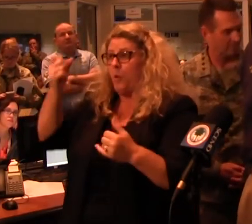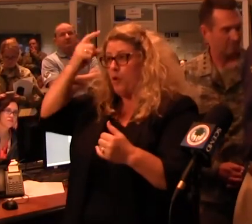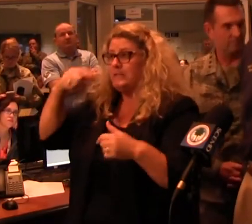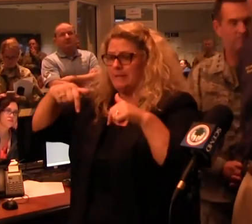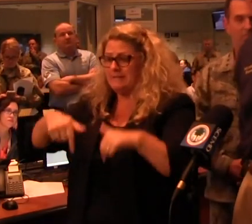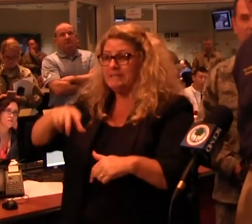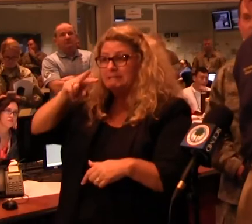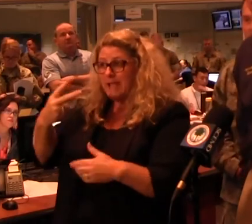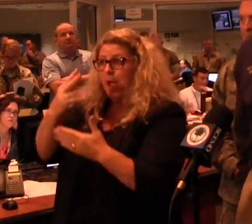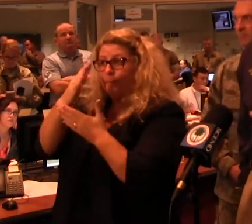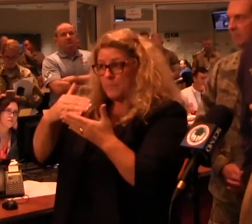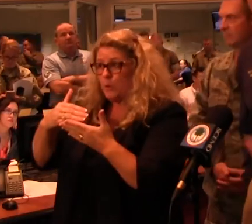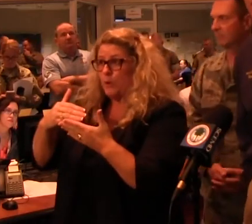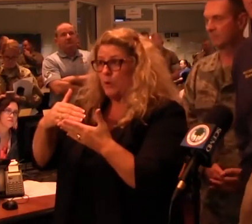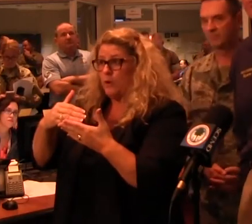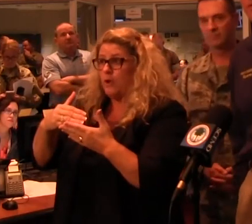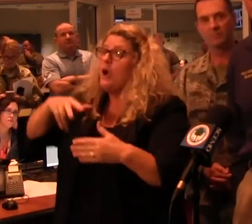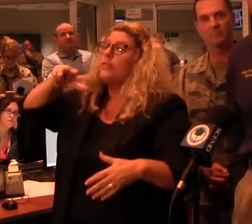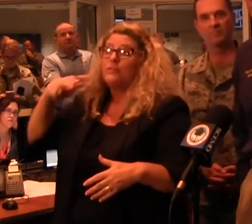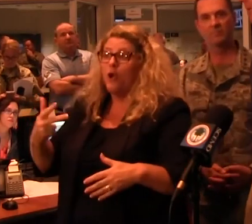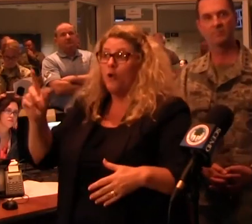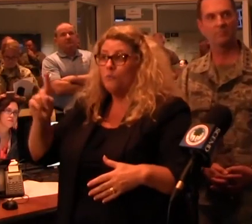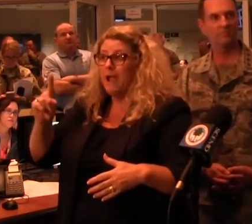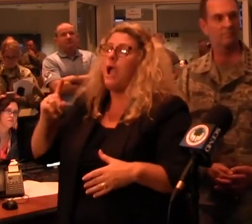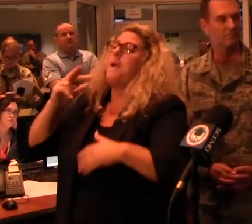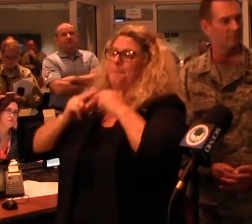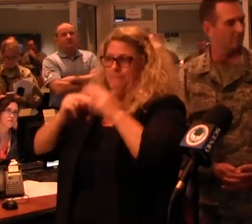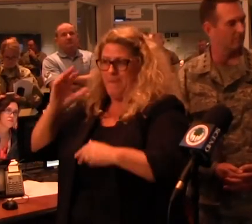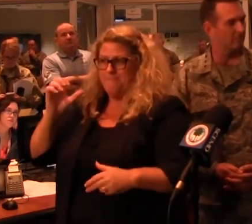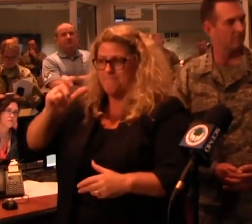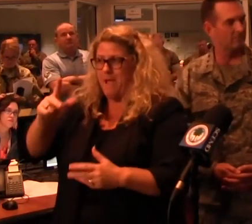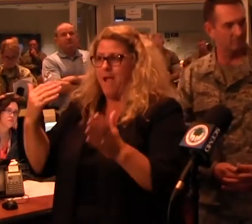part of it. And, of course, the third part will be the rebuilding. General?